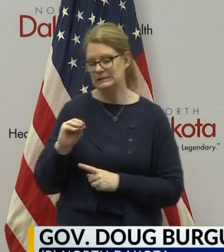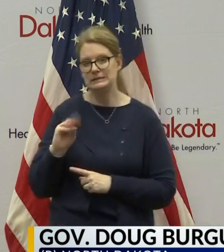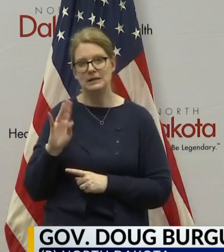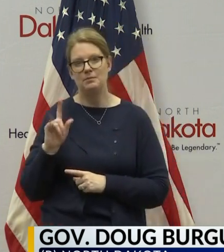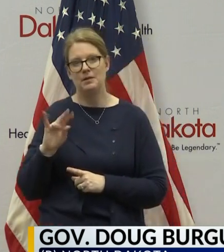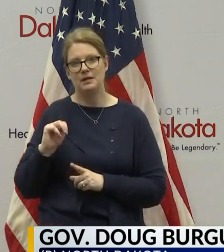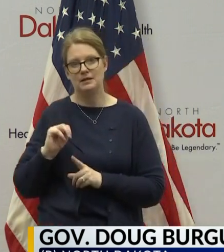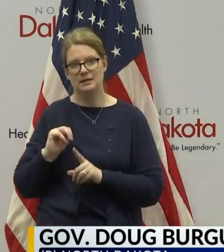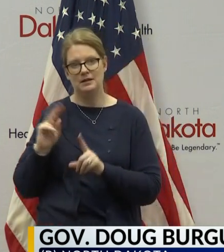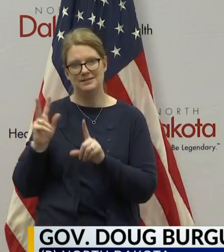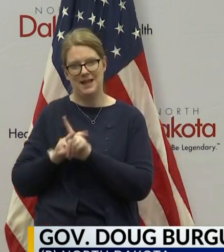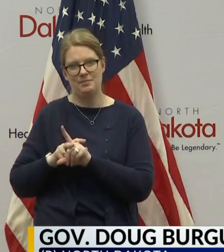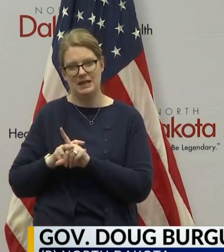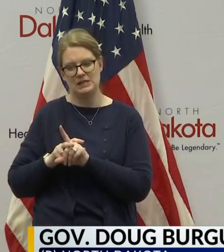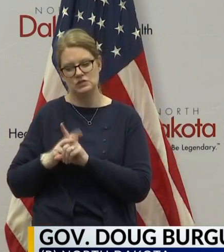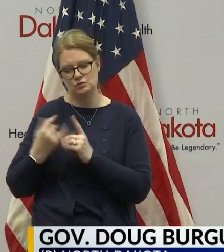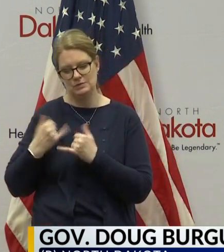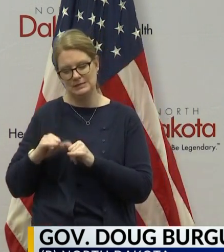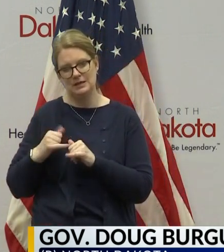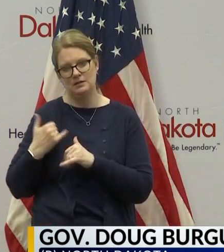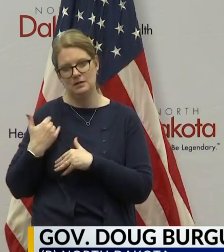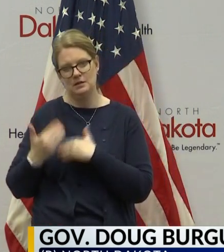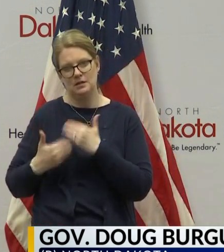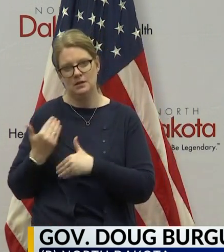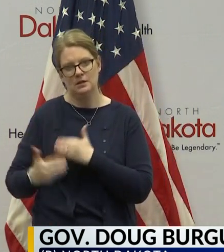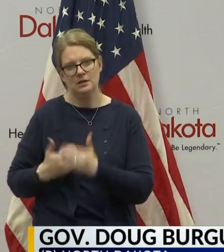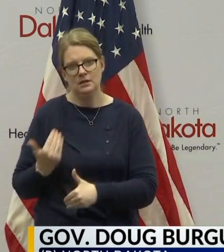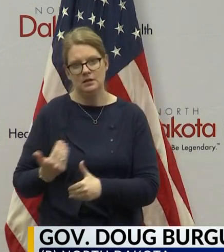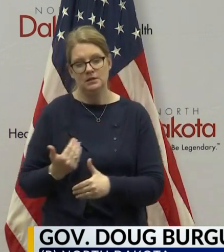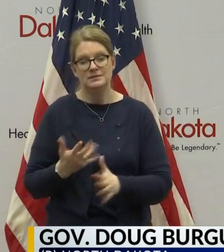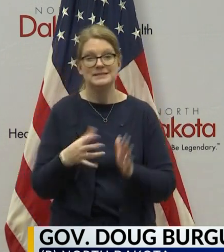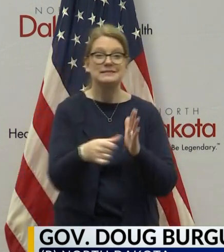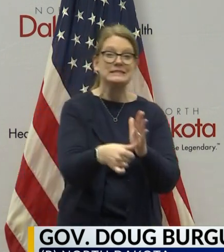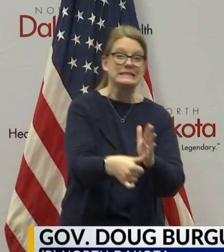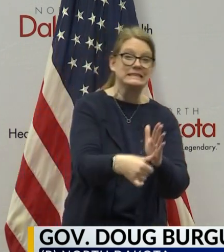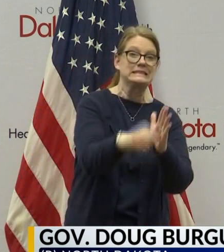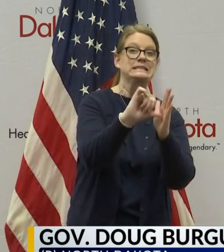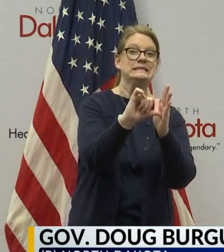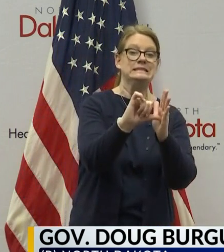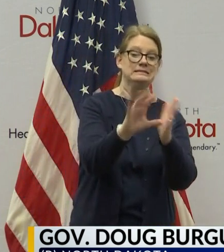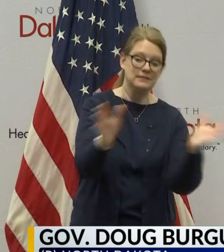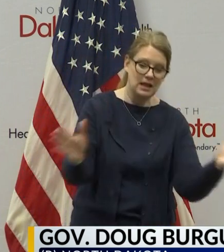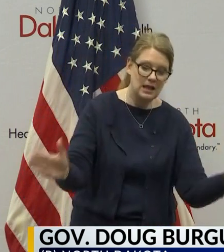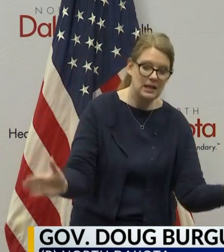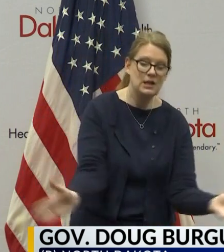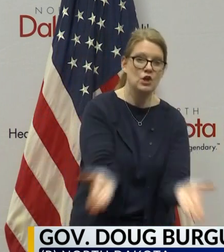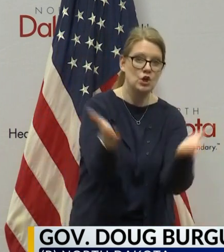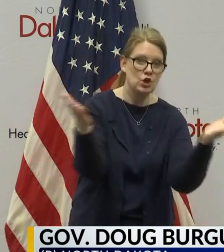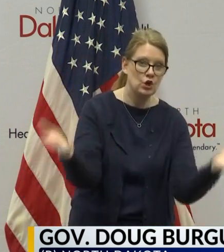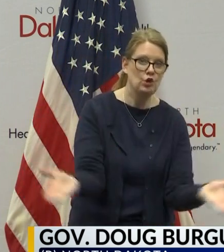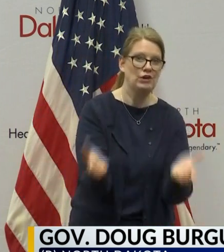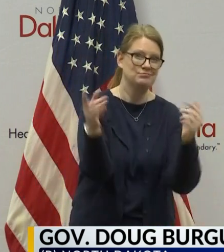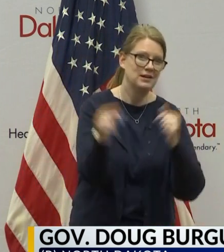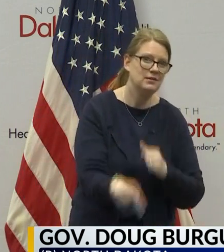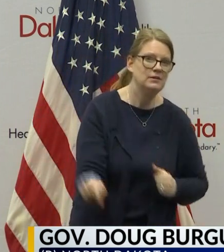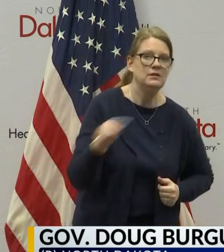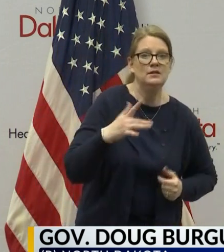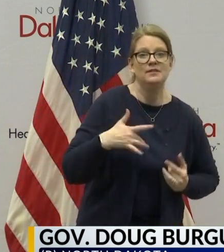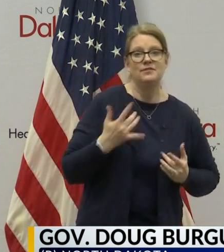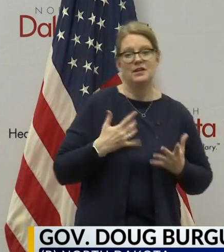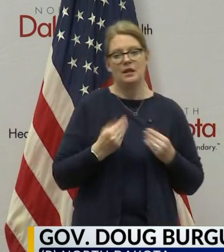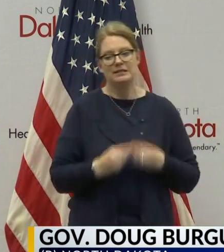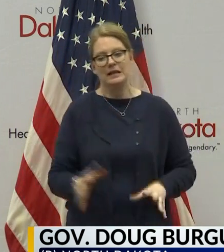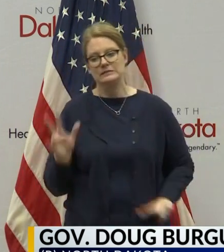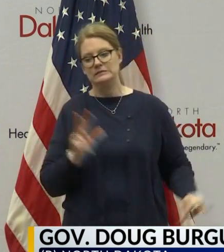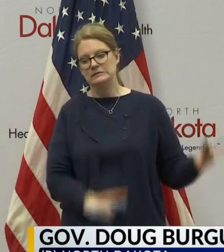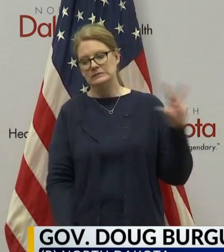applications were in process. So I can't stress enough that if you're, you know, feeling lost and not